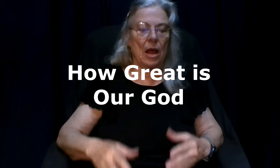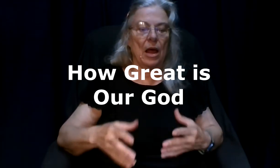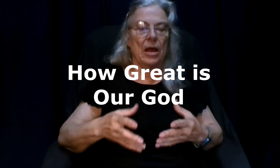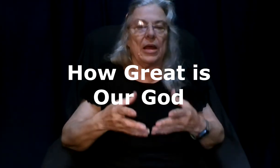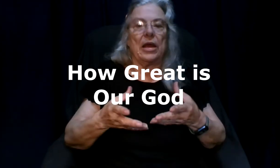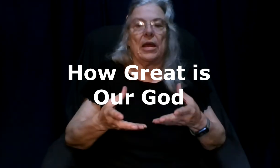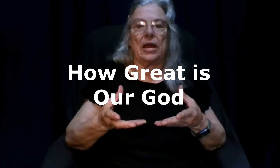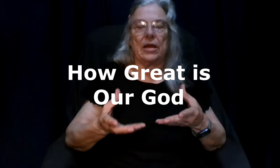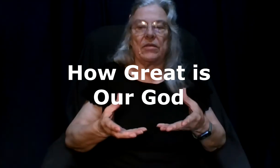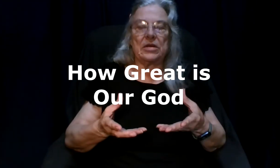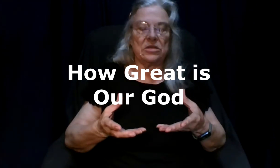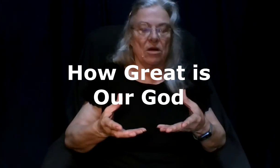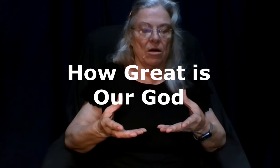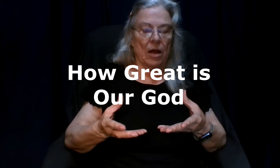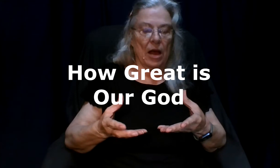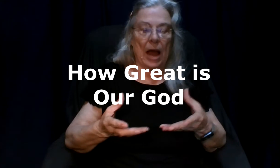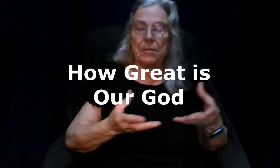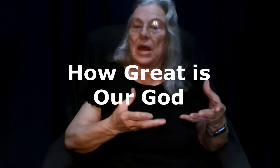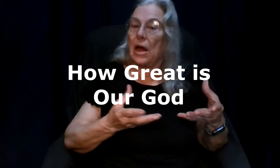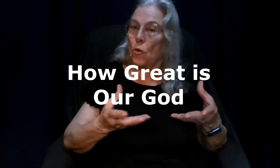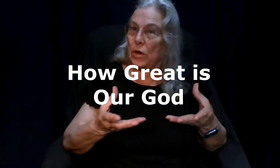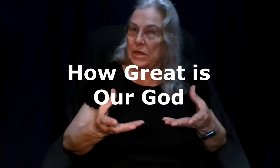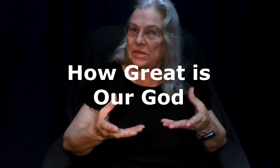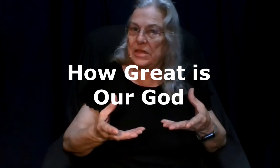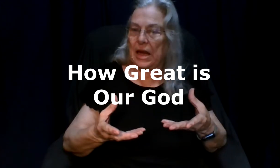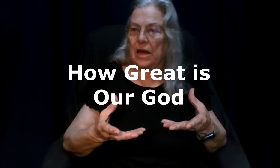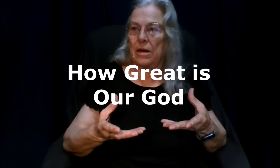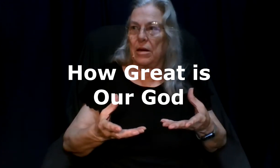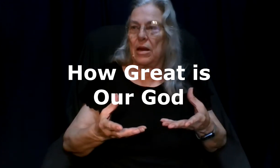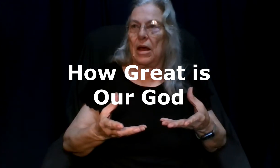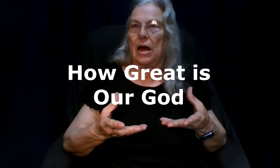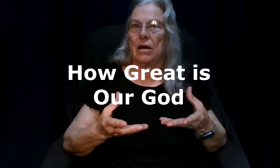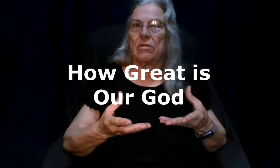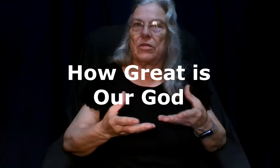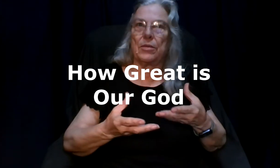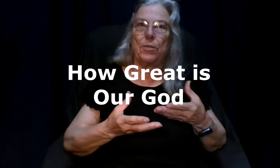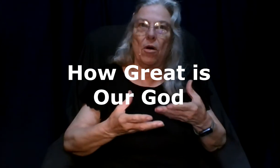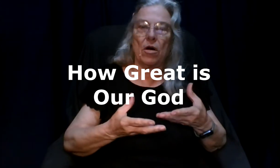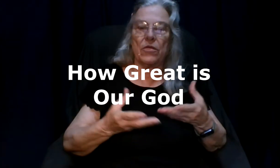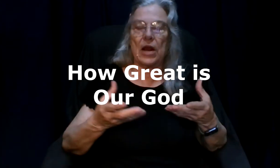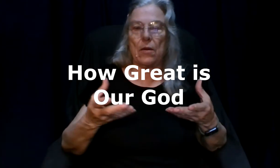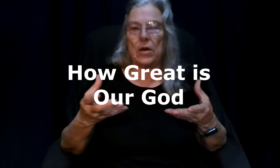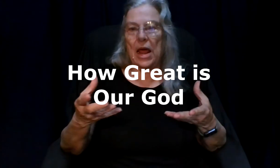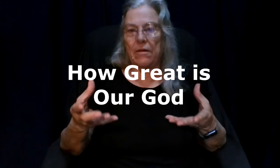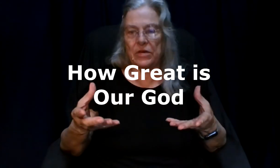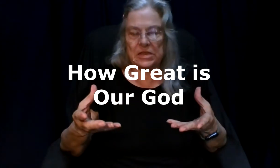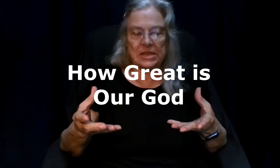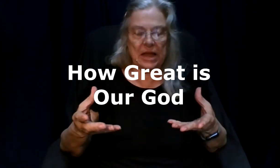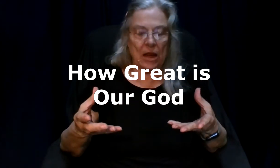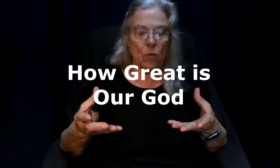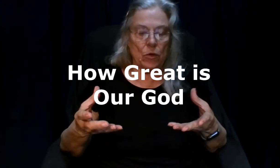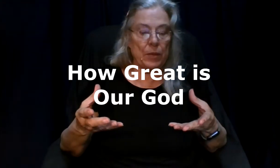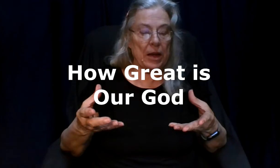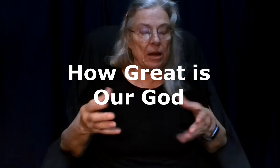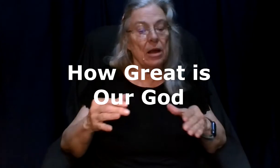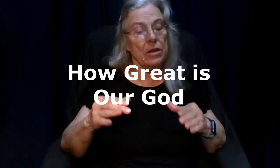in this song I'm not going to sing it the part that I would have to sing would be the